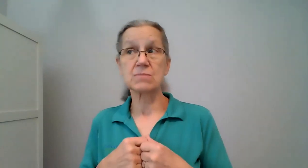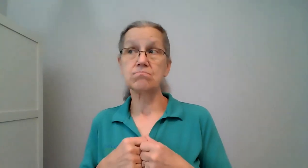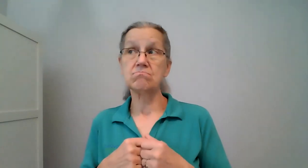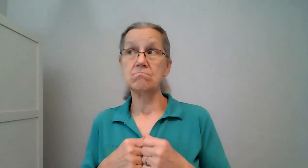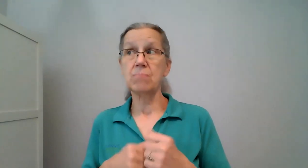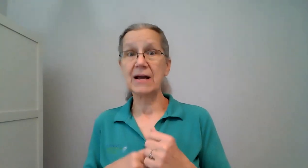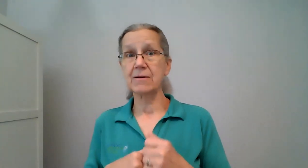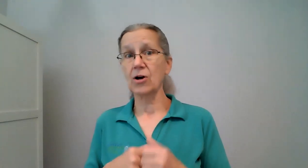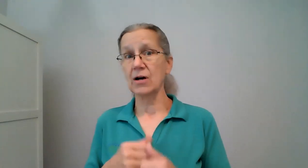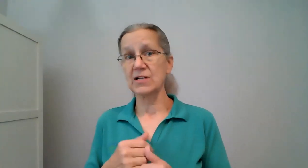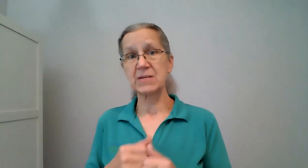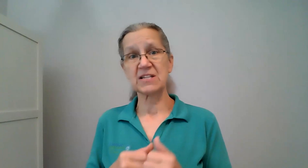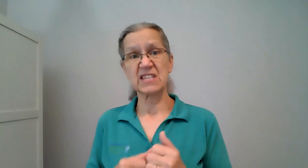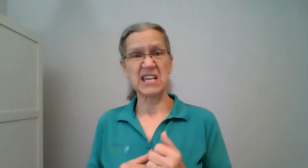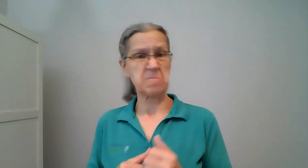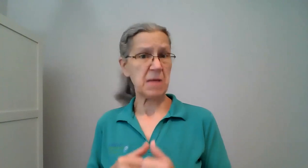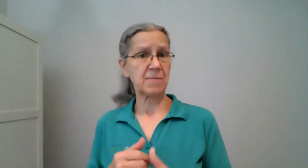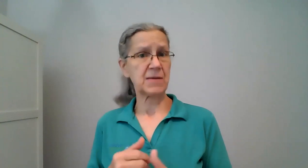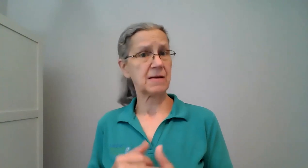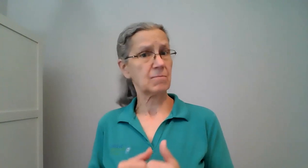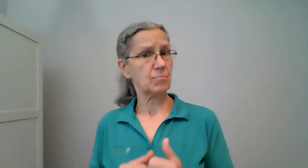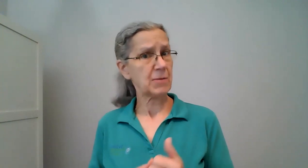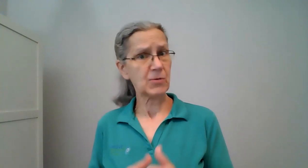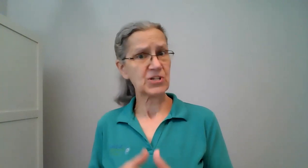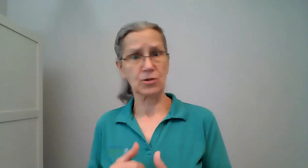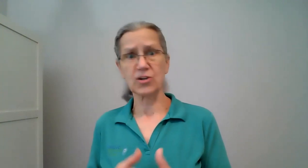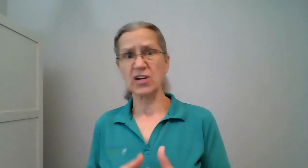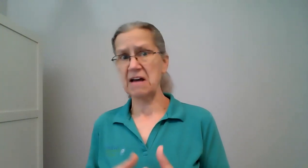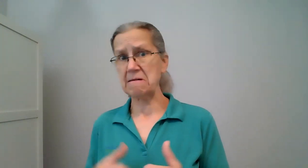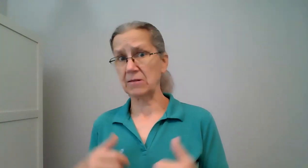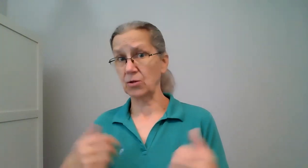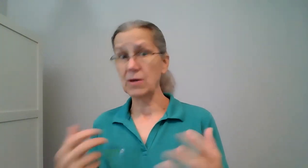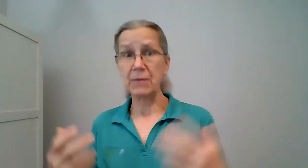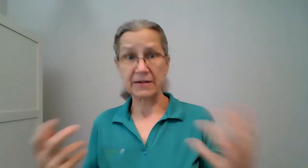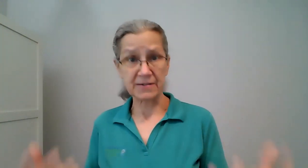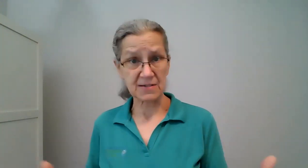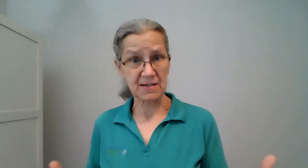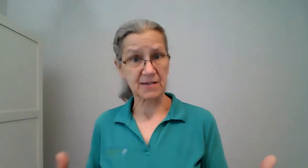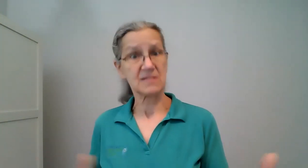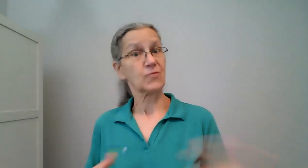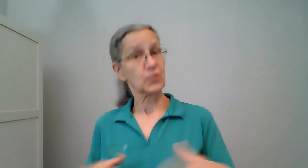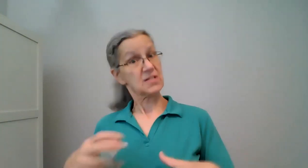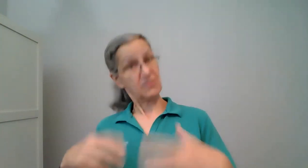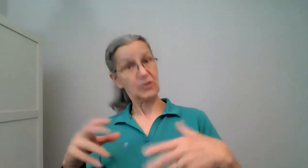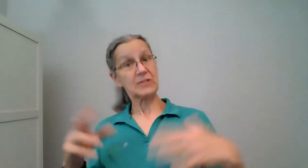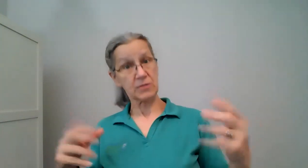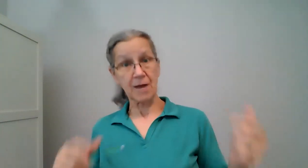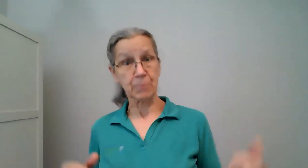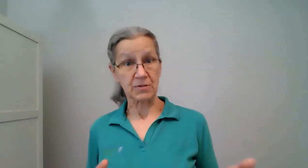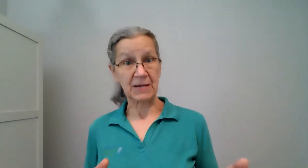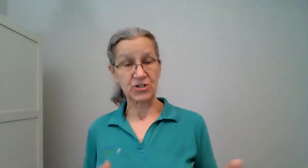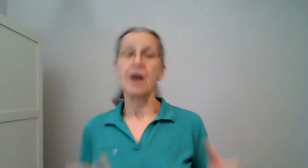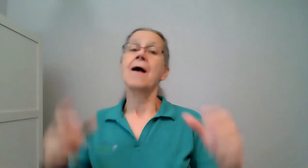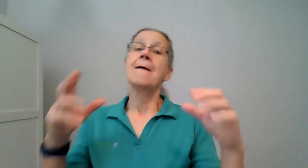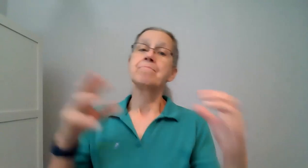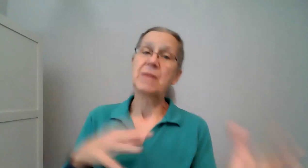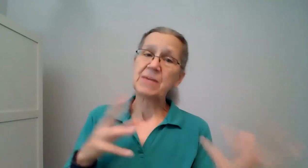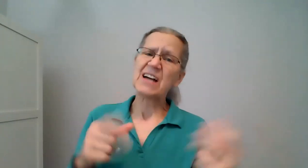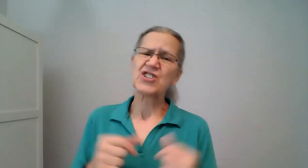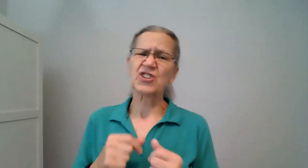might cause me to think maybe maybe we should look at lewy body disease versus frontal temporal dementia maybe i should